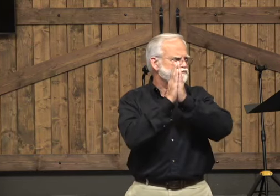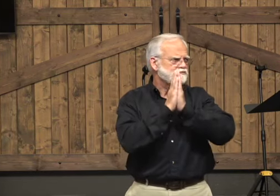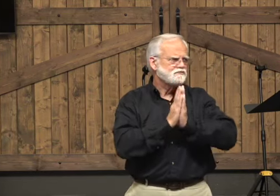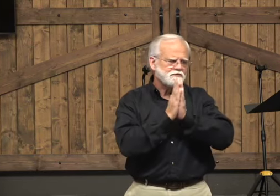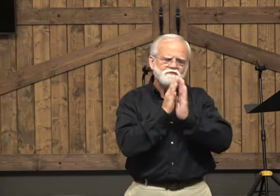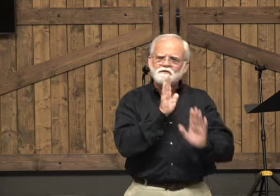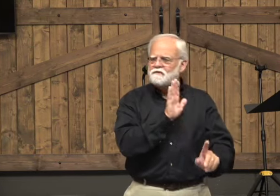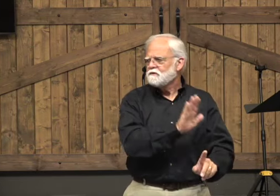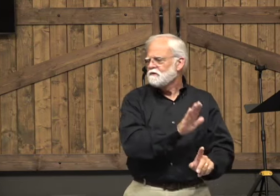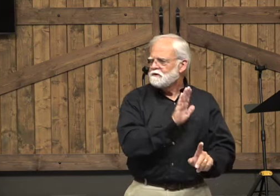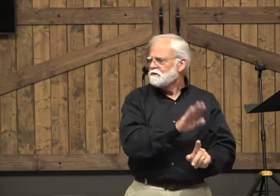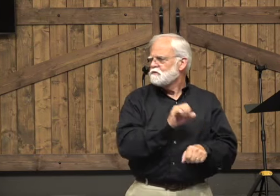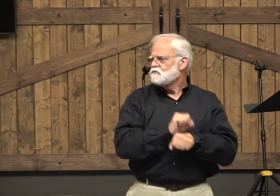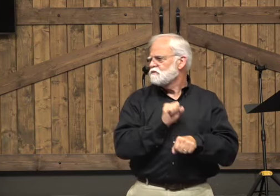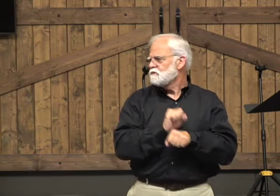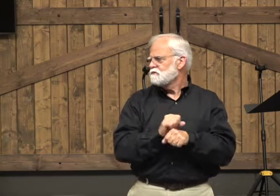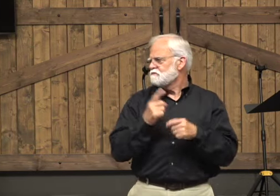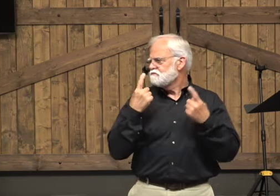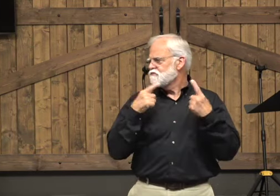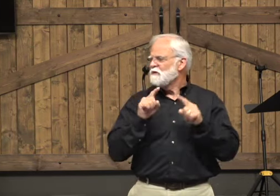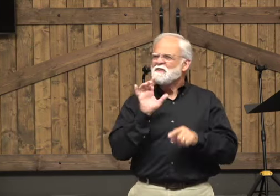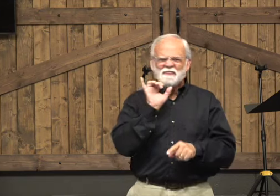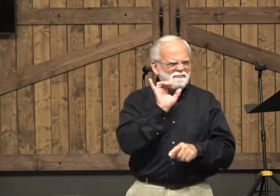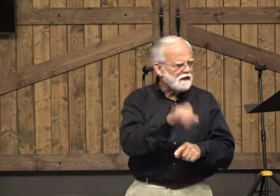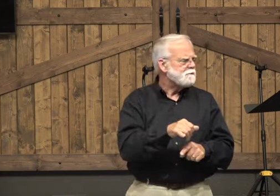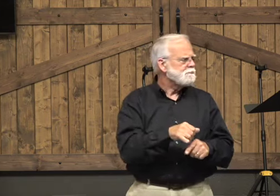But we always need to support you in prayer.